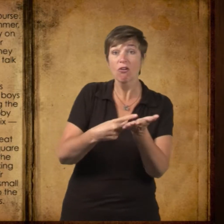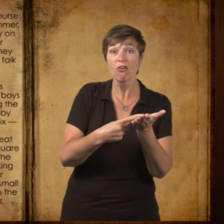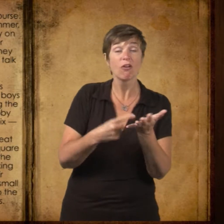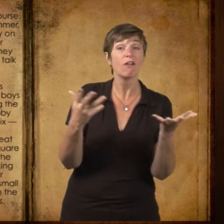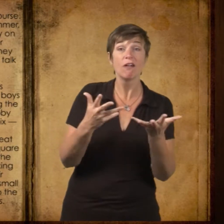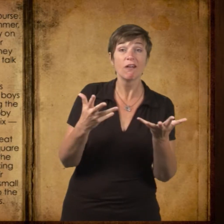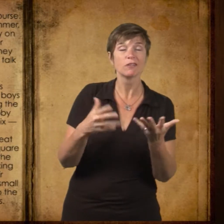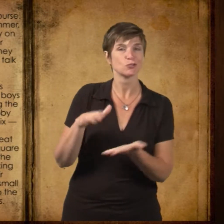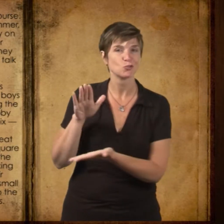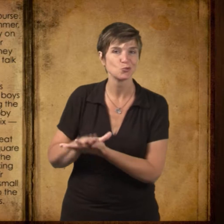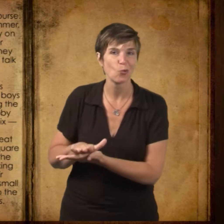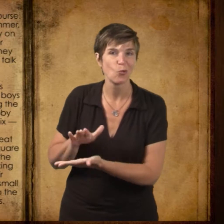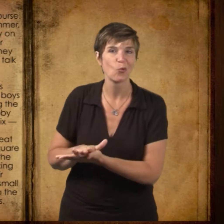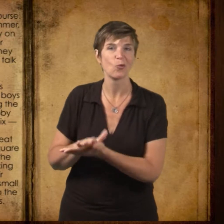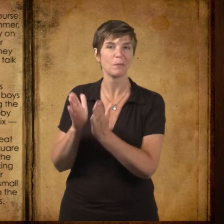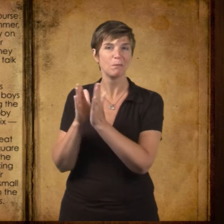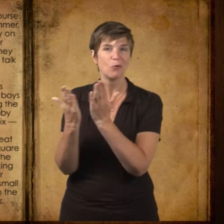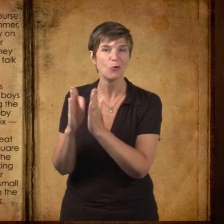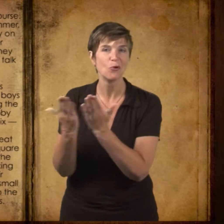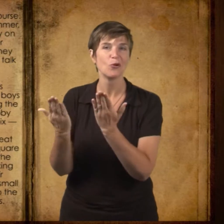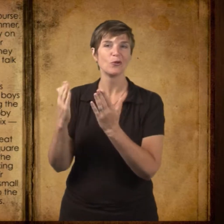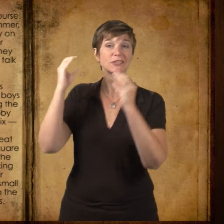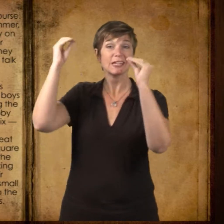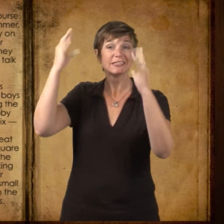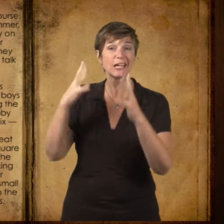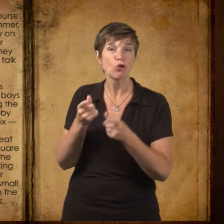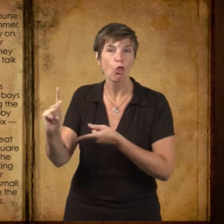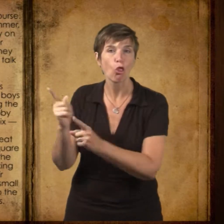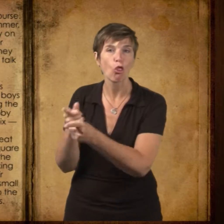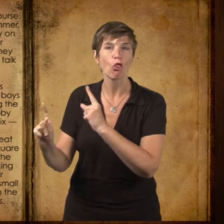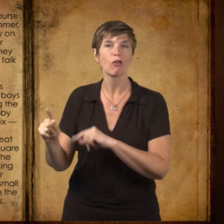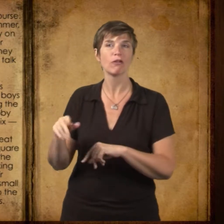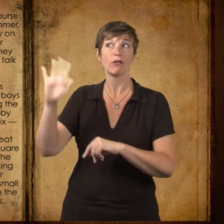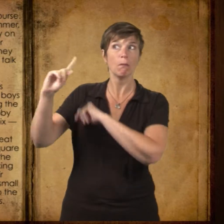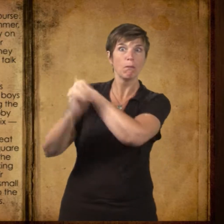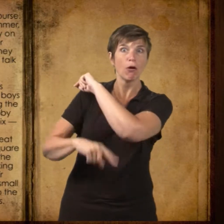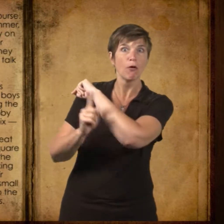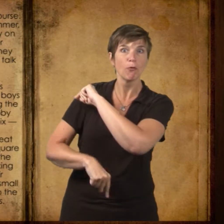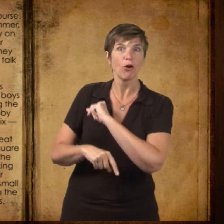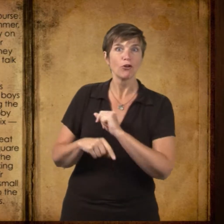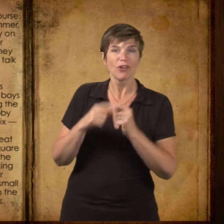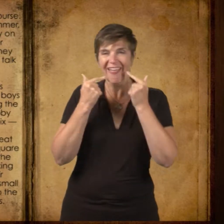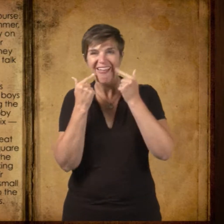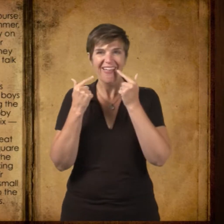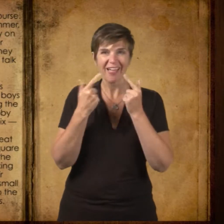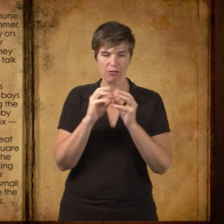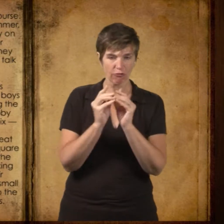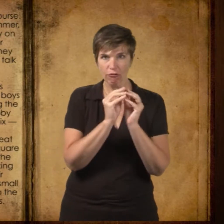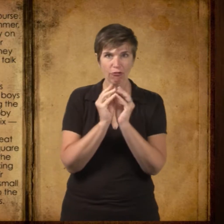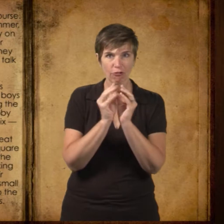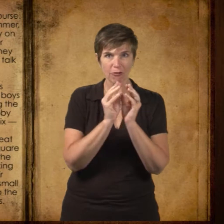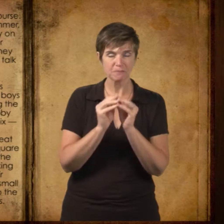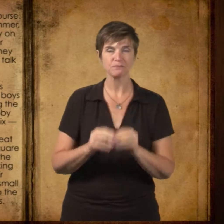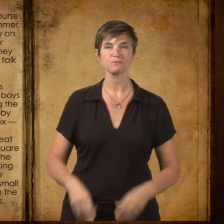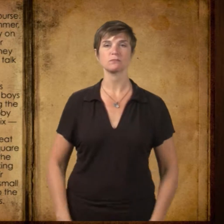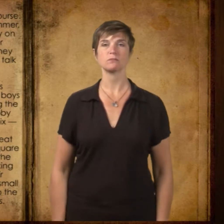of the classroom and the teacher of books and reprimands.